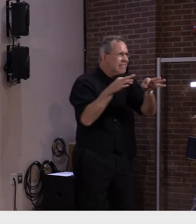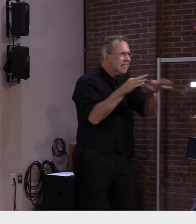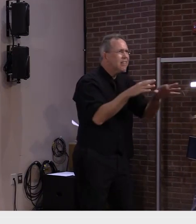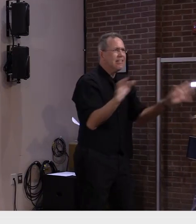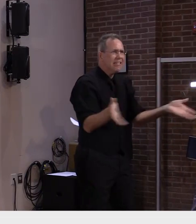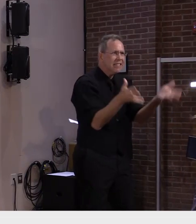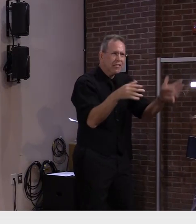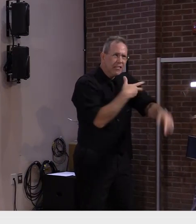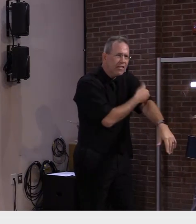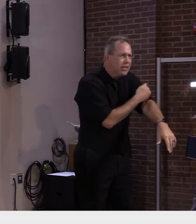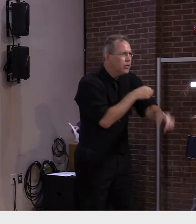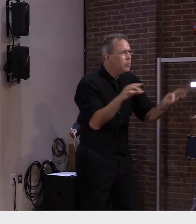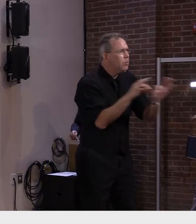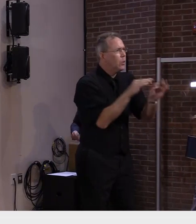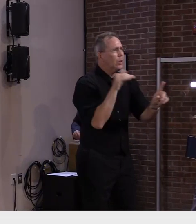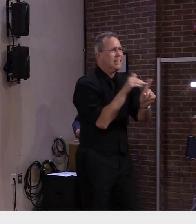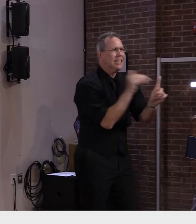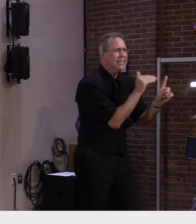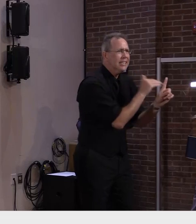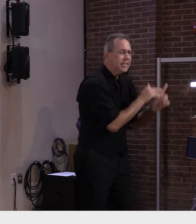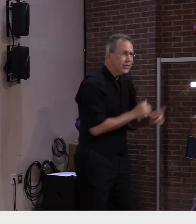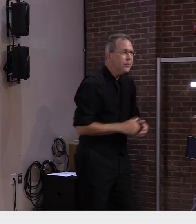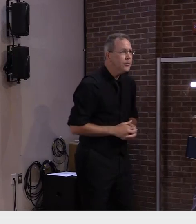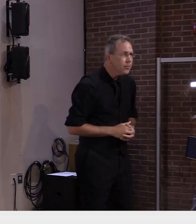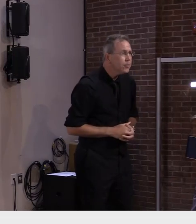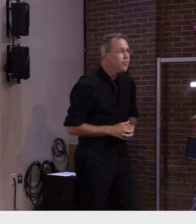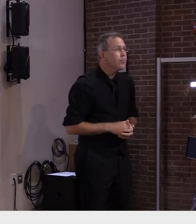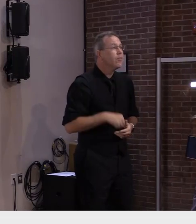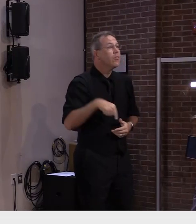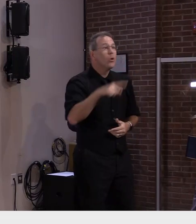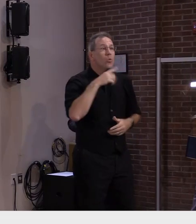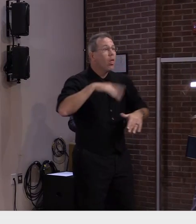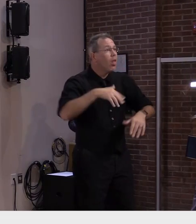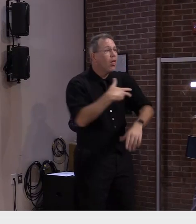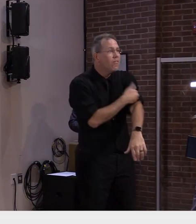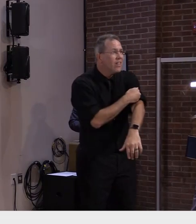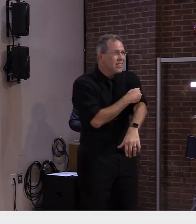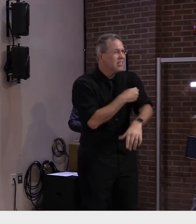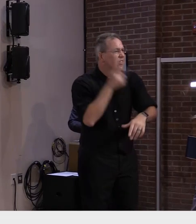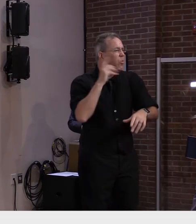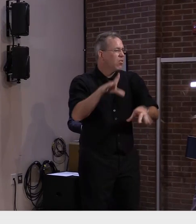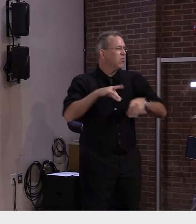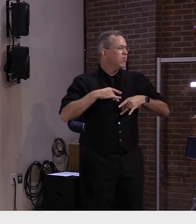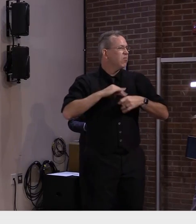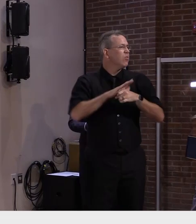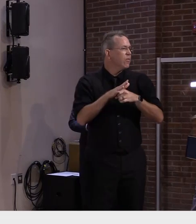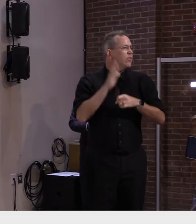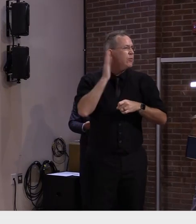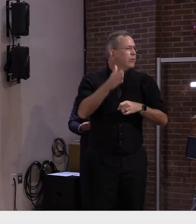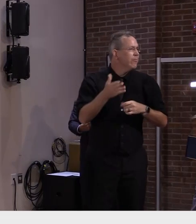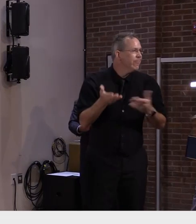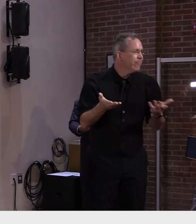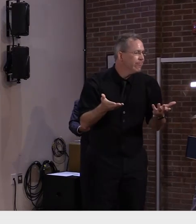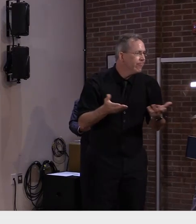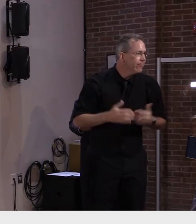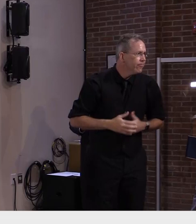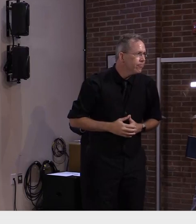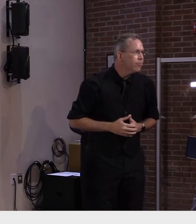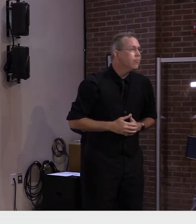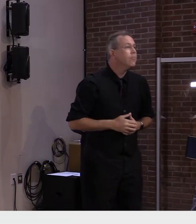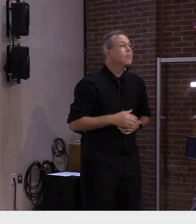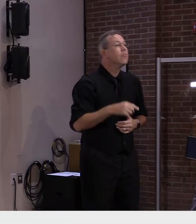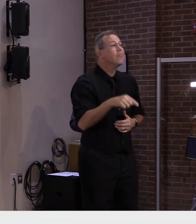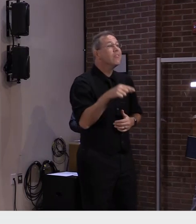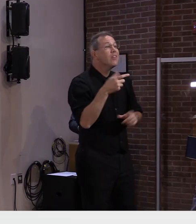and still contract the virus are largely reporting mild or asymptomatic cases because the vaccines